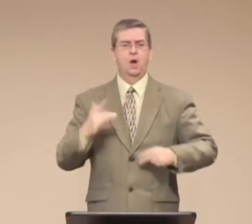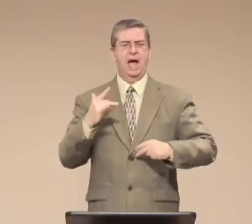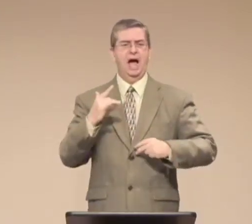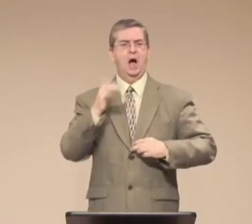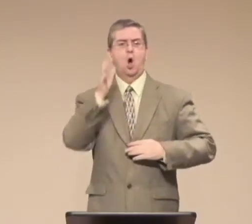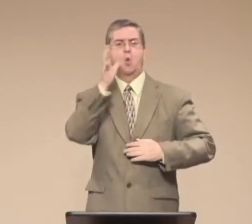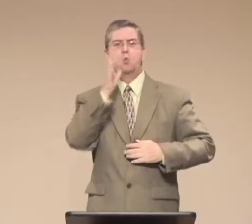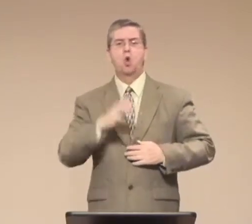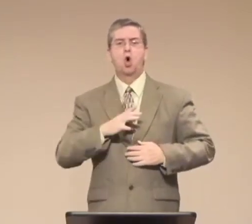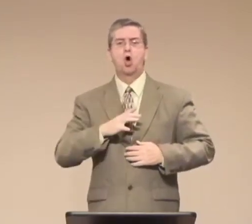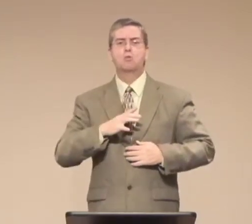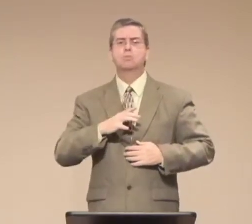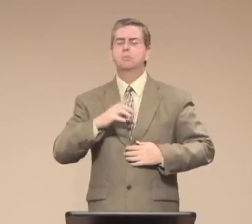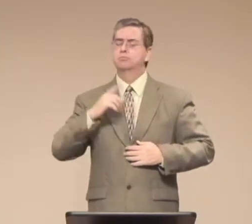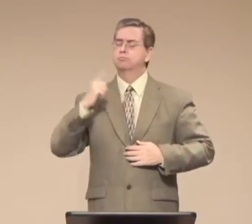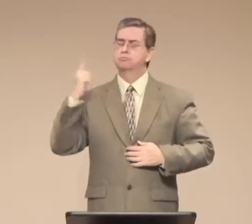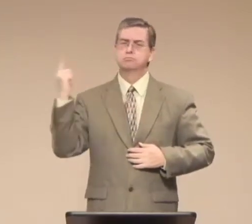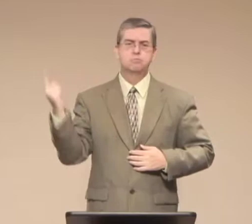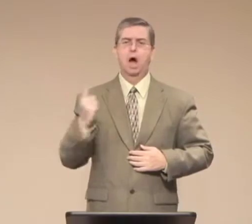It was the women in his life.